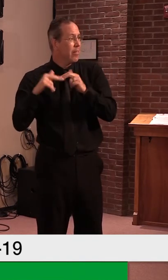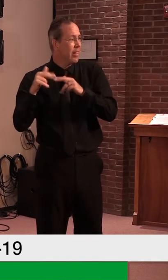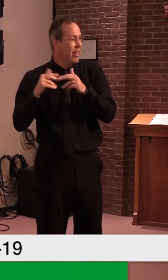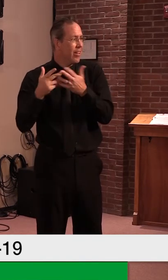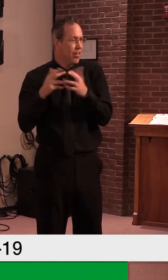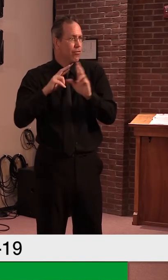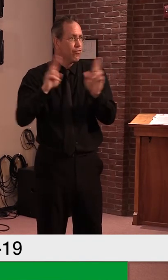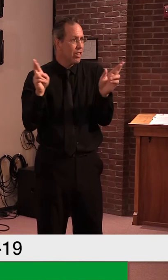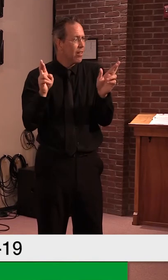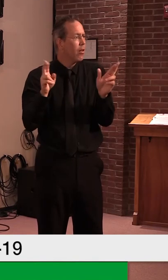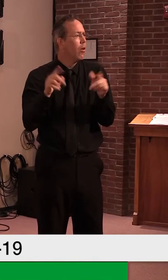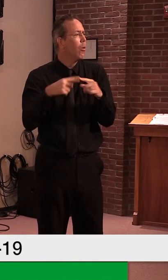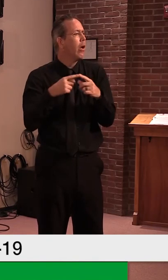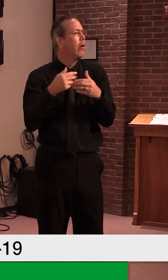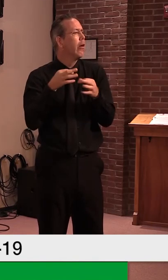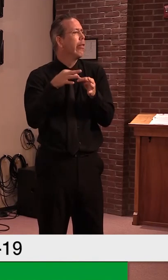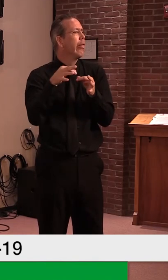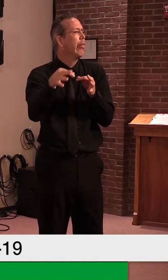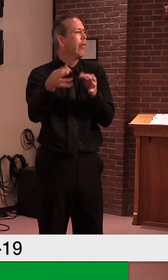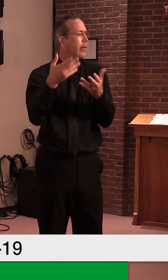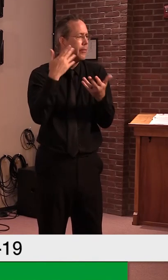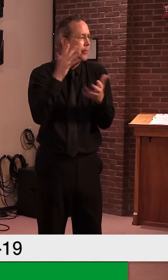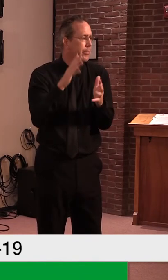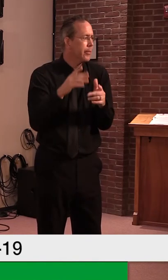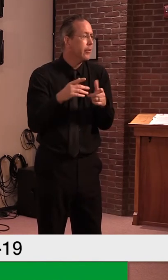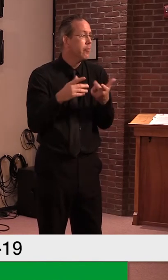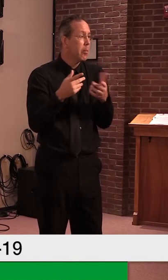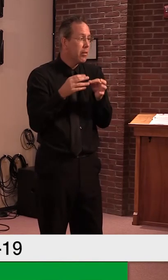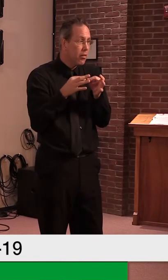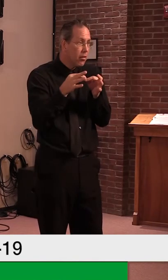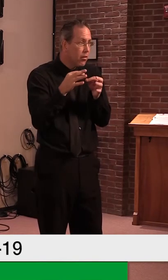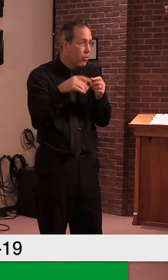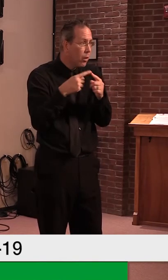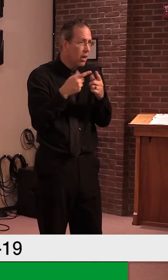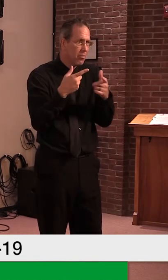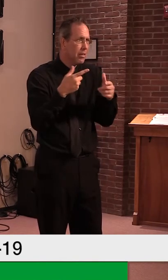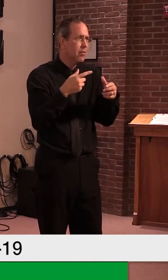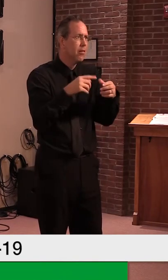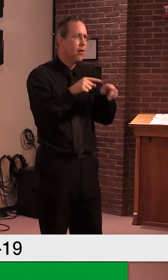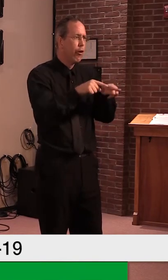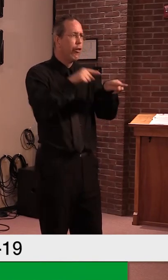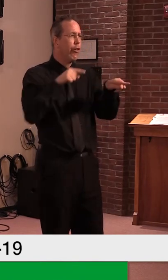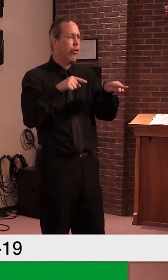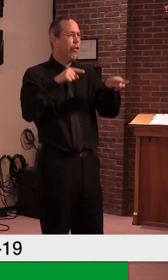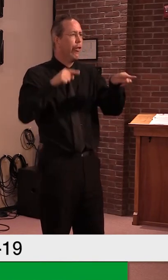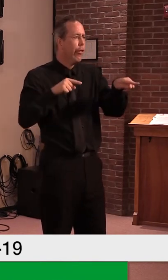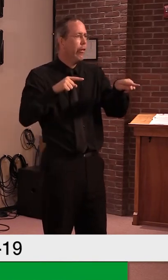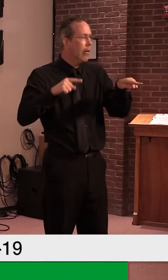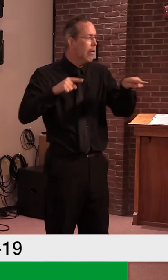if we don't start now, then we'll be longer out of state. Uh, I'll let the governor.